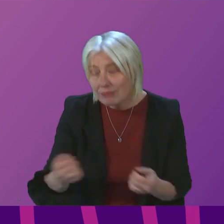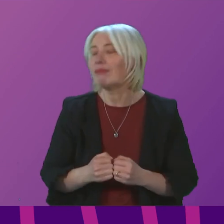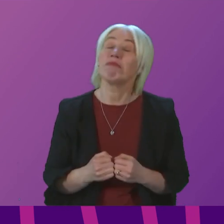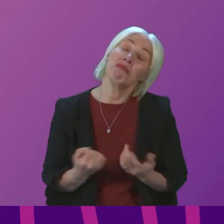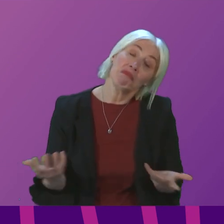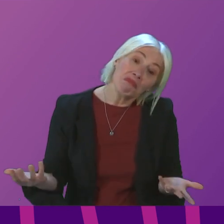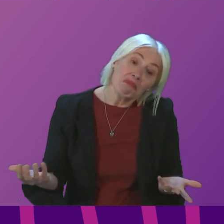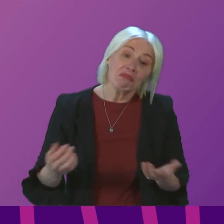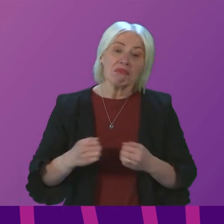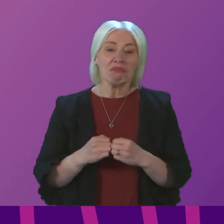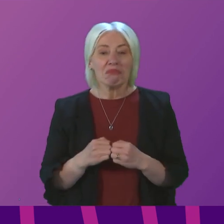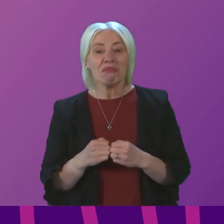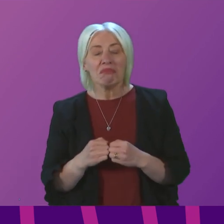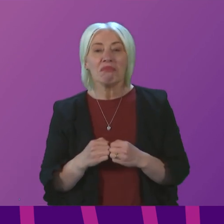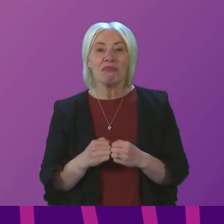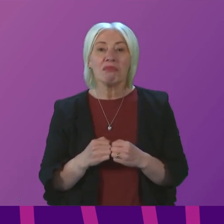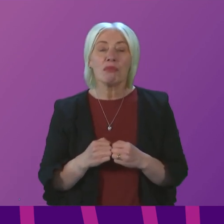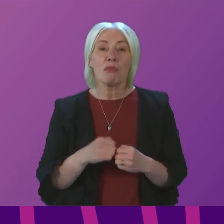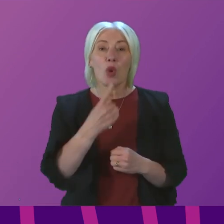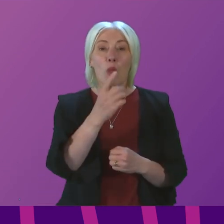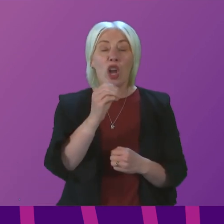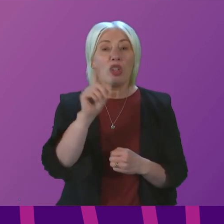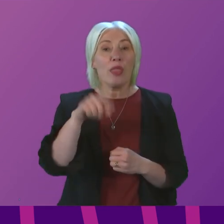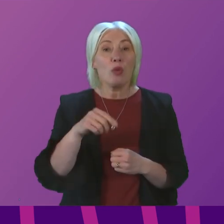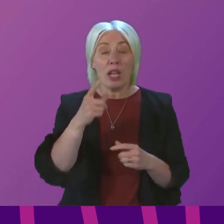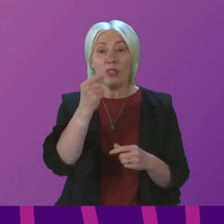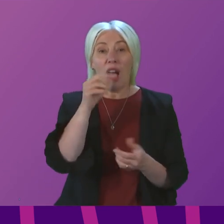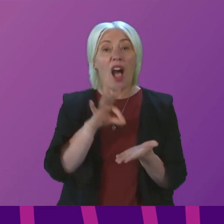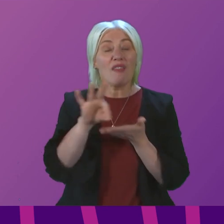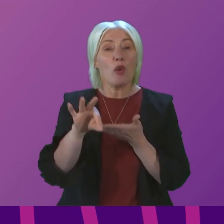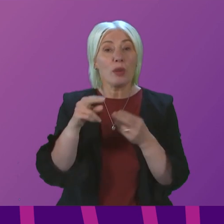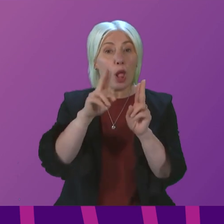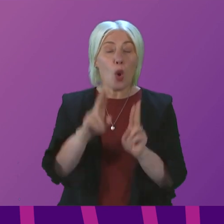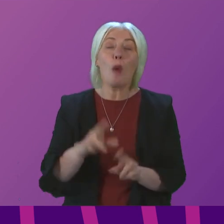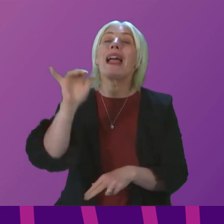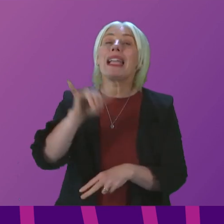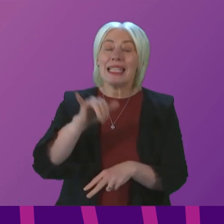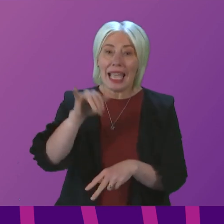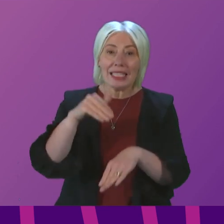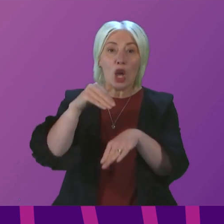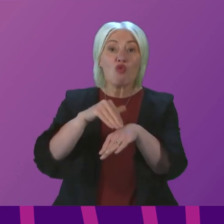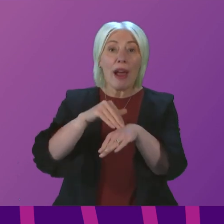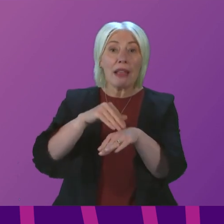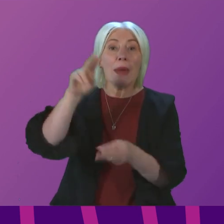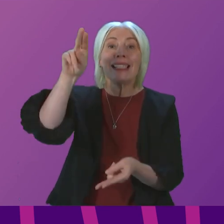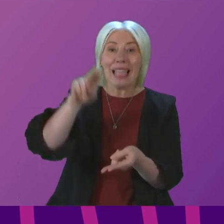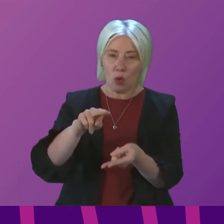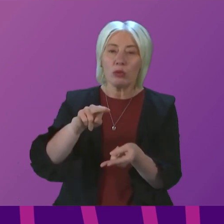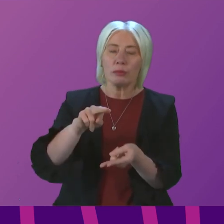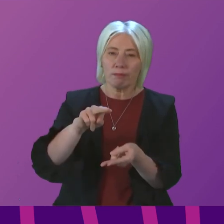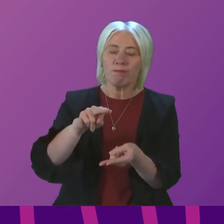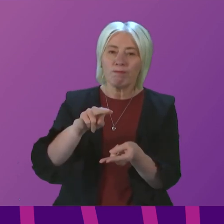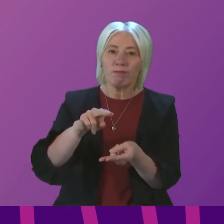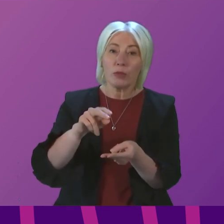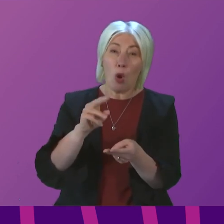,000 affordable homes and yes, yes, crime rates down. What we had in